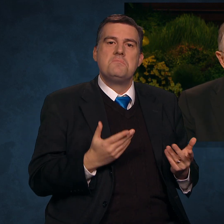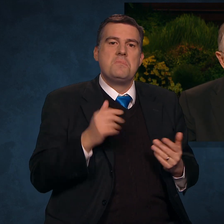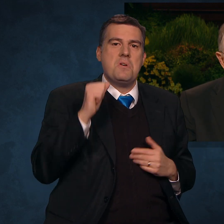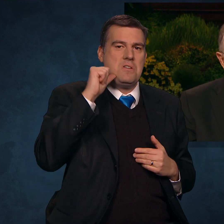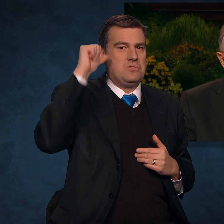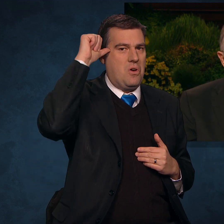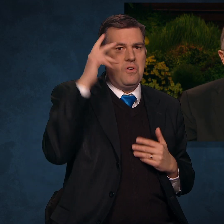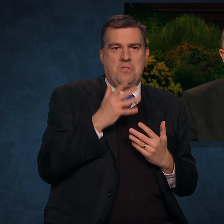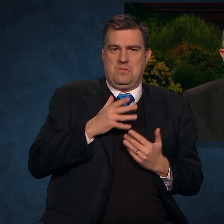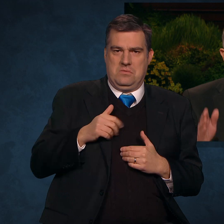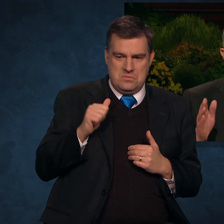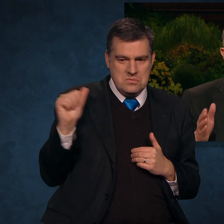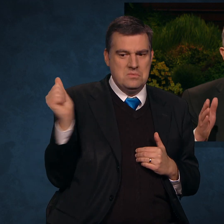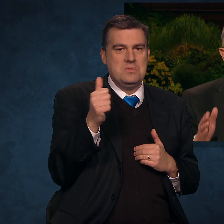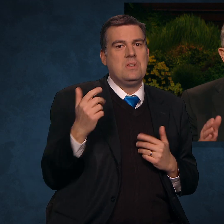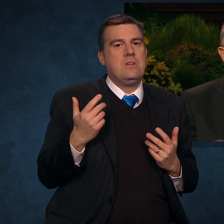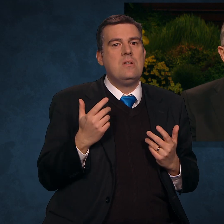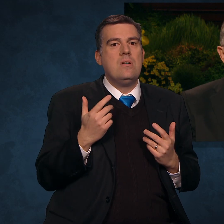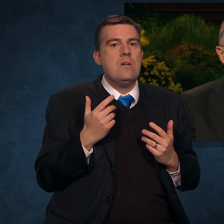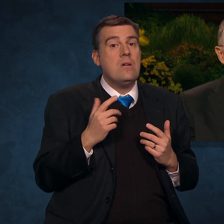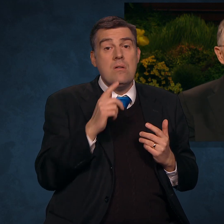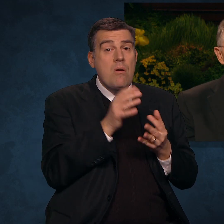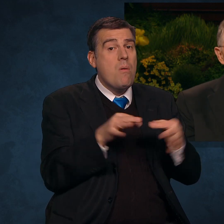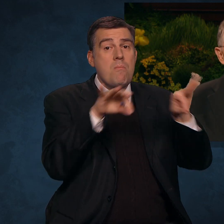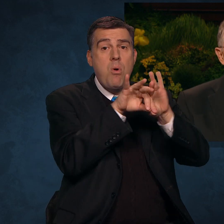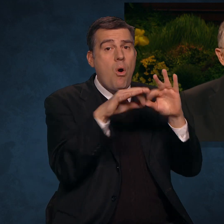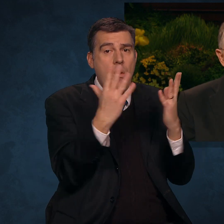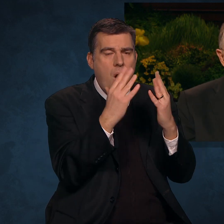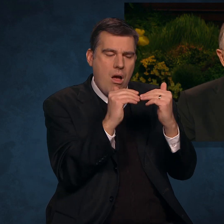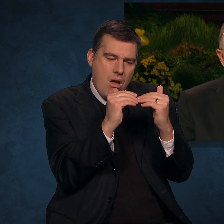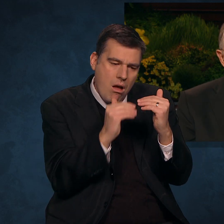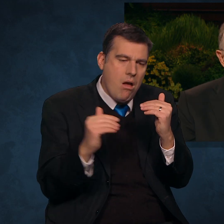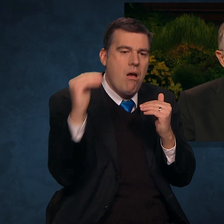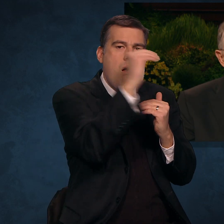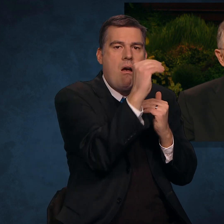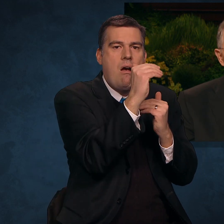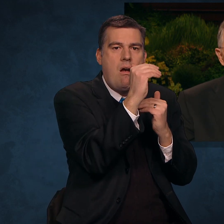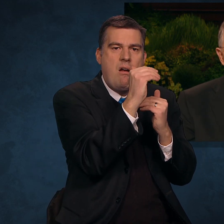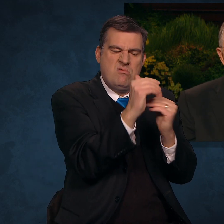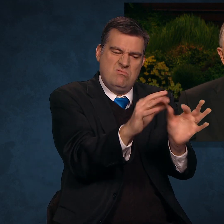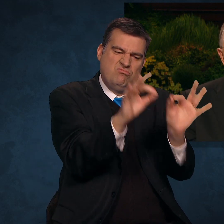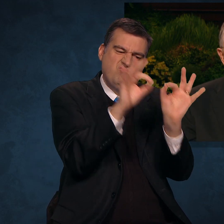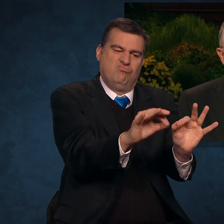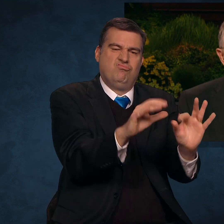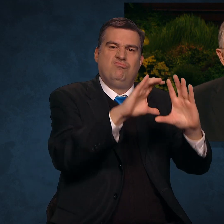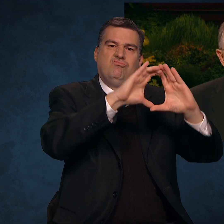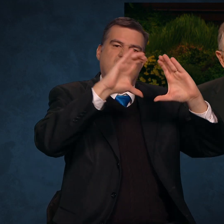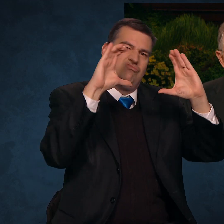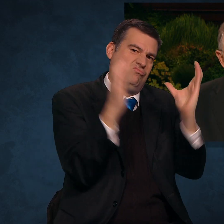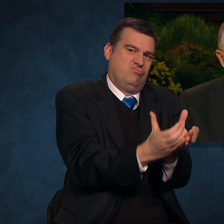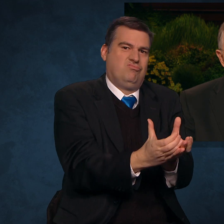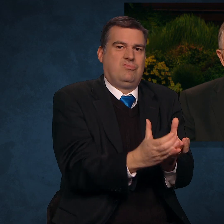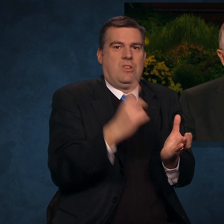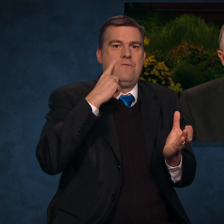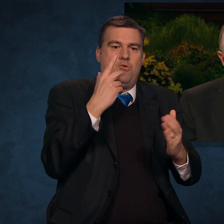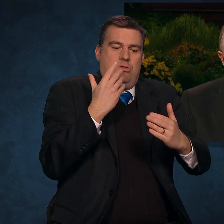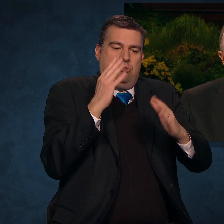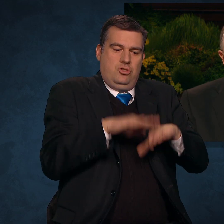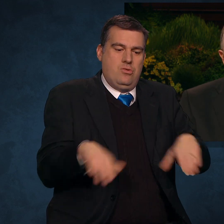adults to, more importantly, advancing the ideal setting for children to be born,